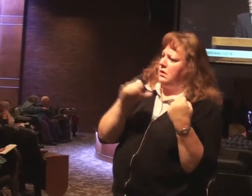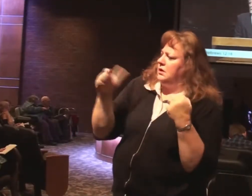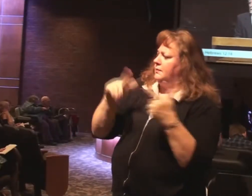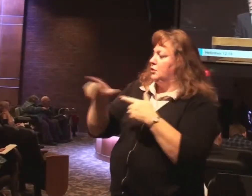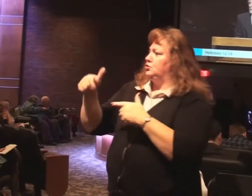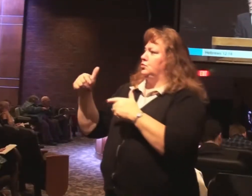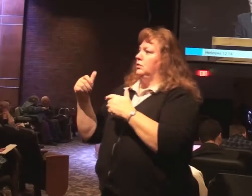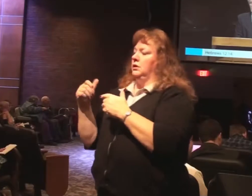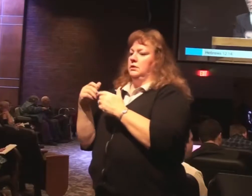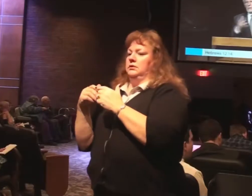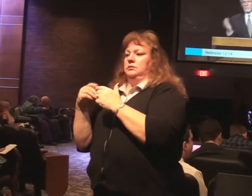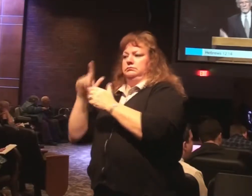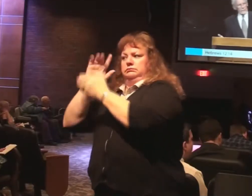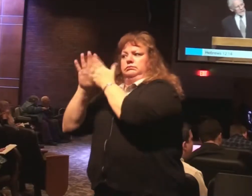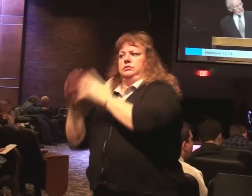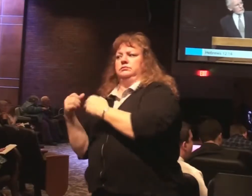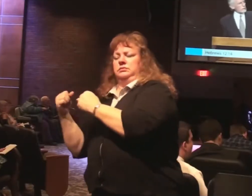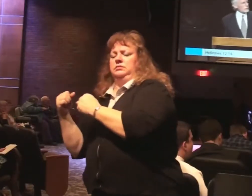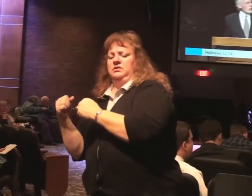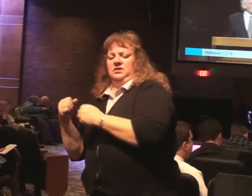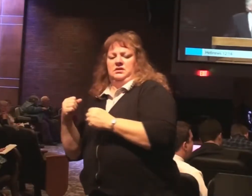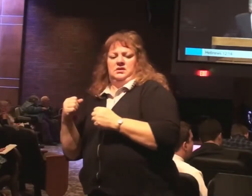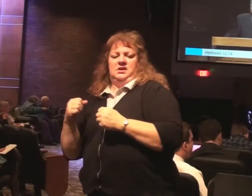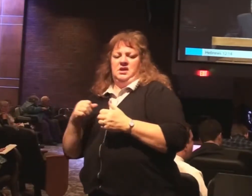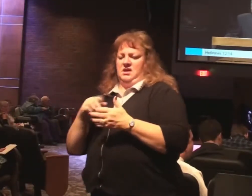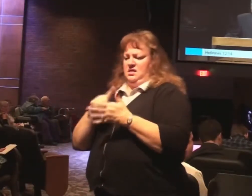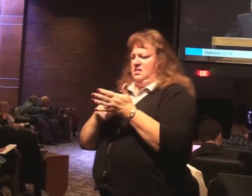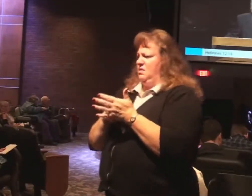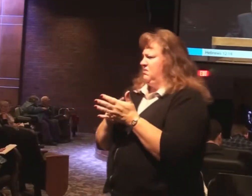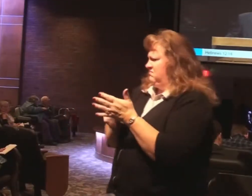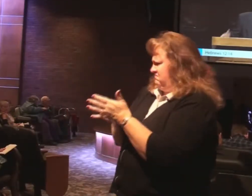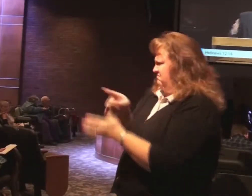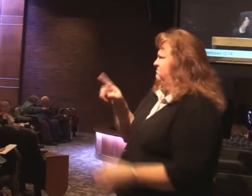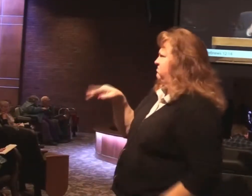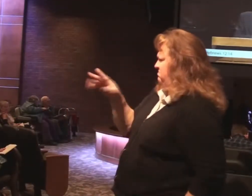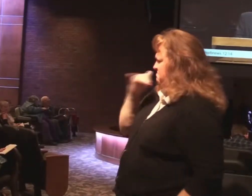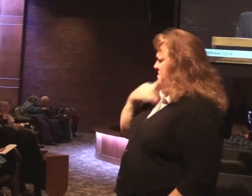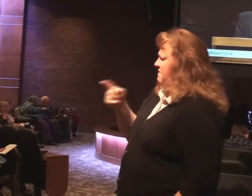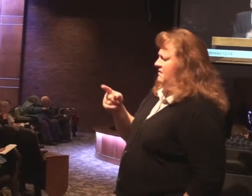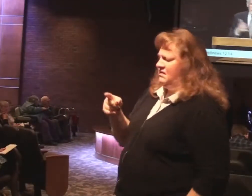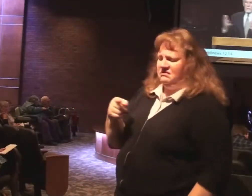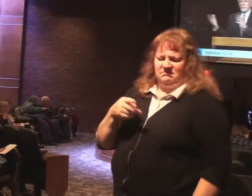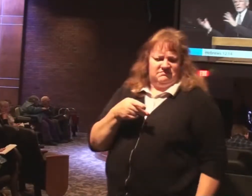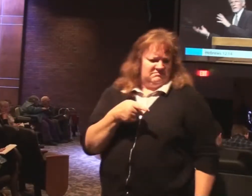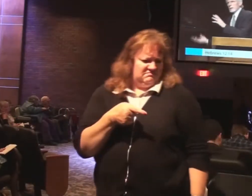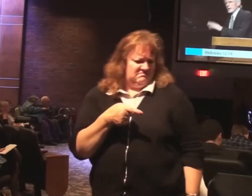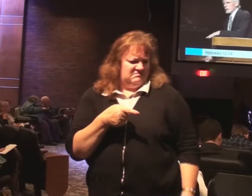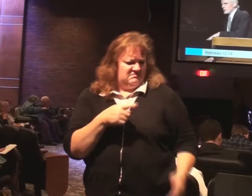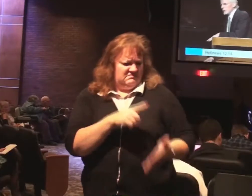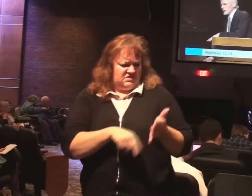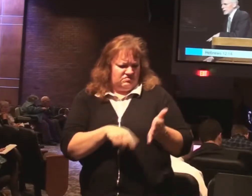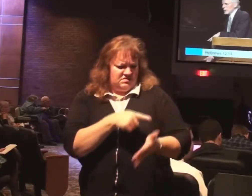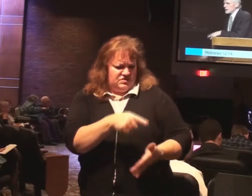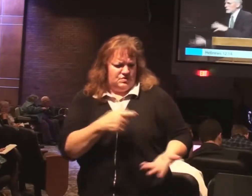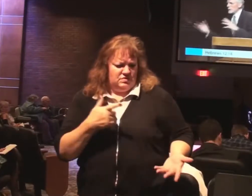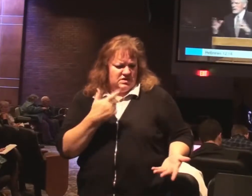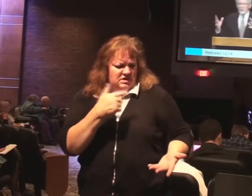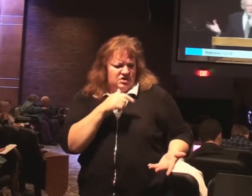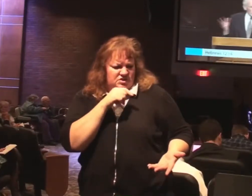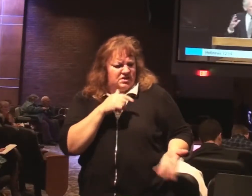And the weaker brother. Was critical of the stronger brother. For what he did. And the stronger brother. critical of the weaker brother. For what he didn't do.